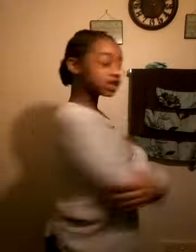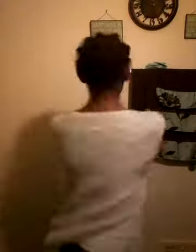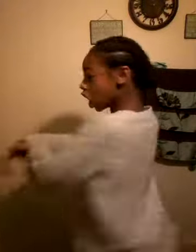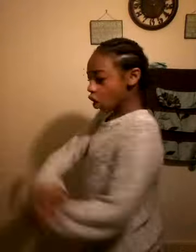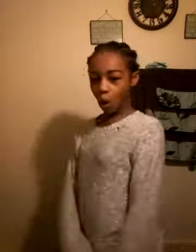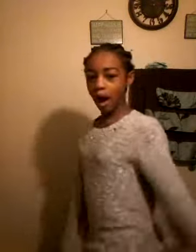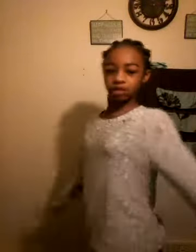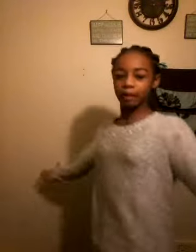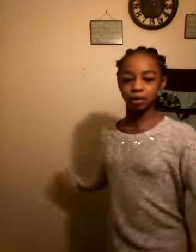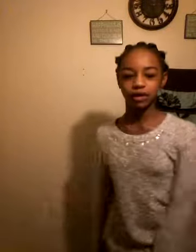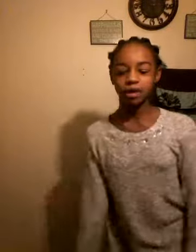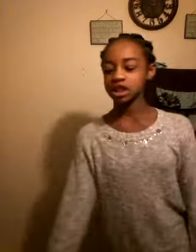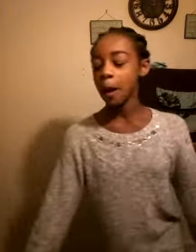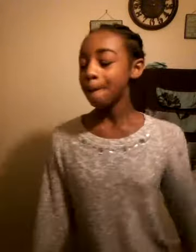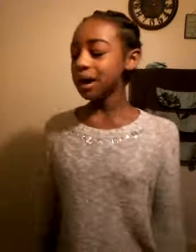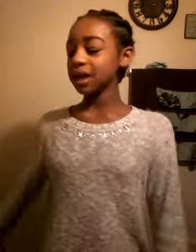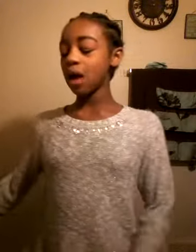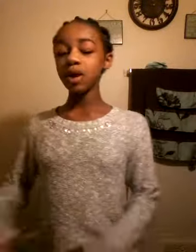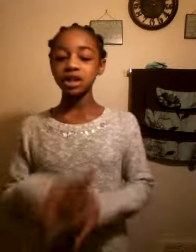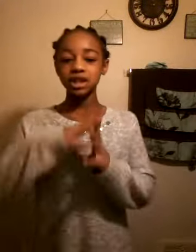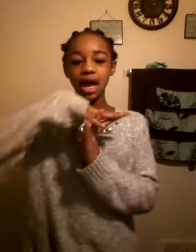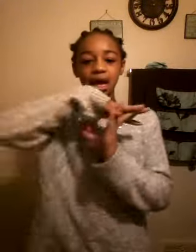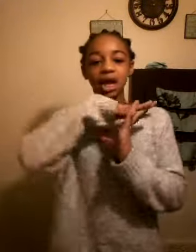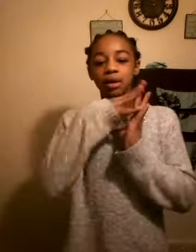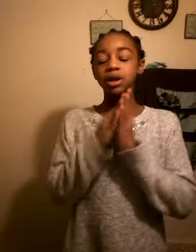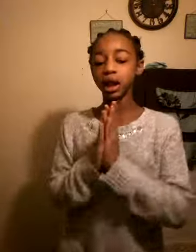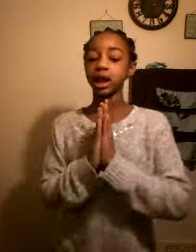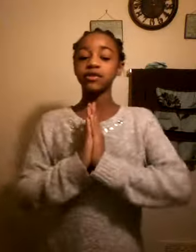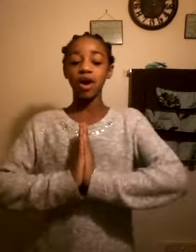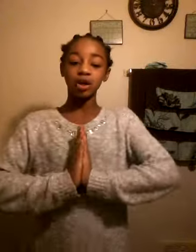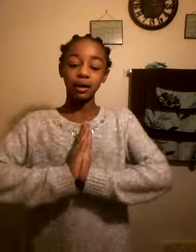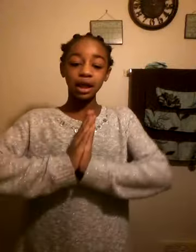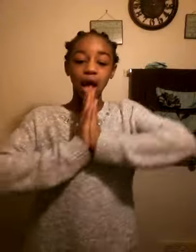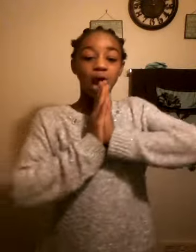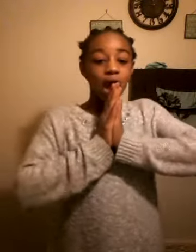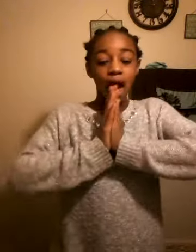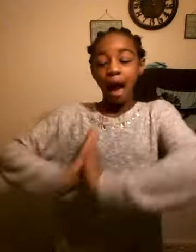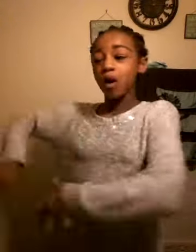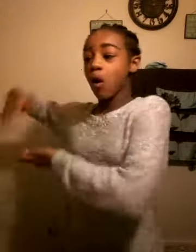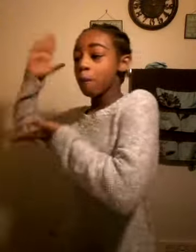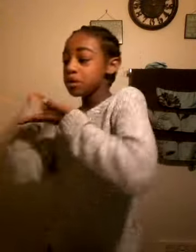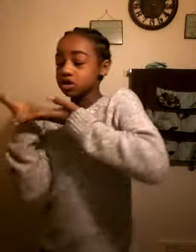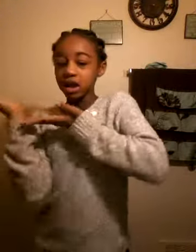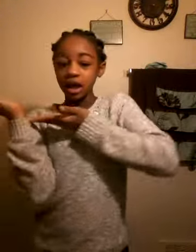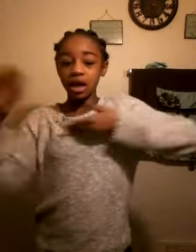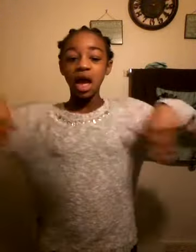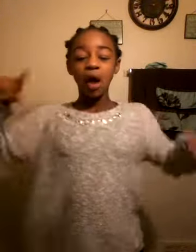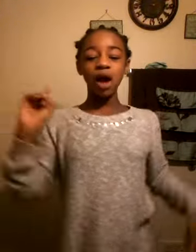so I don't want to move that much but I want to say please follow me I'm on musically I will